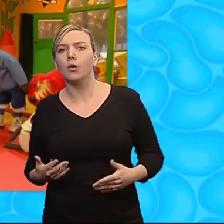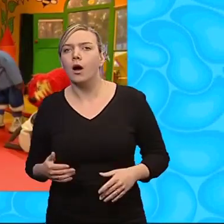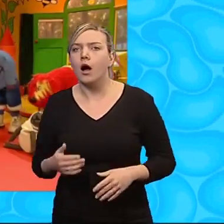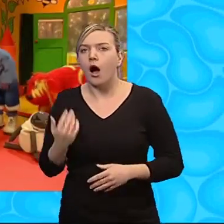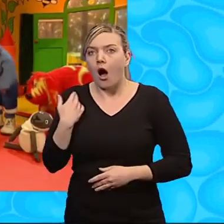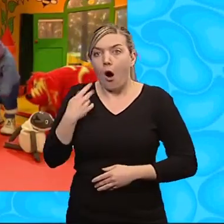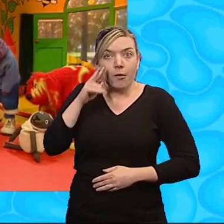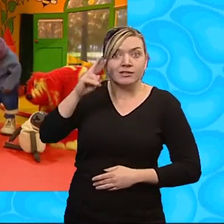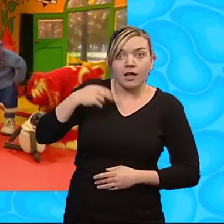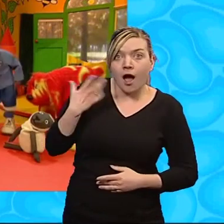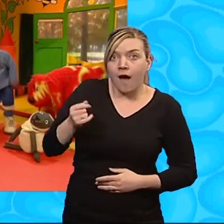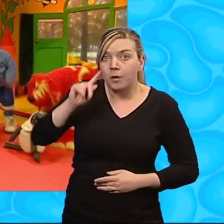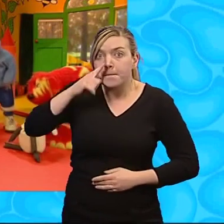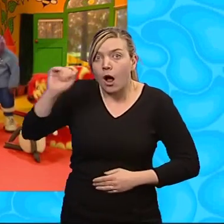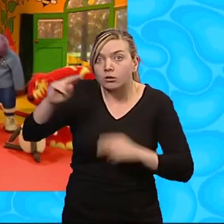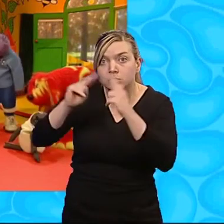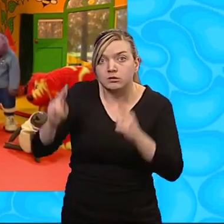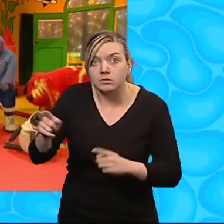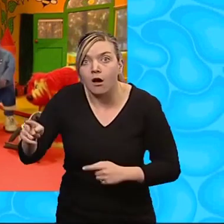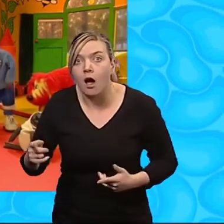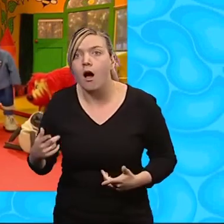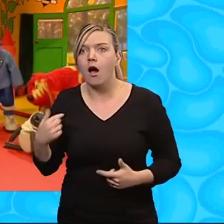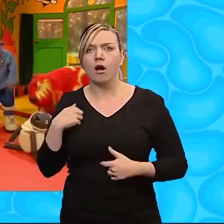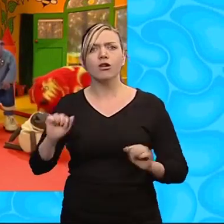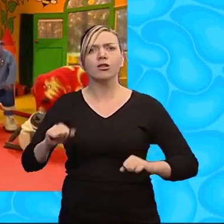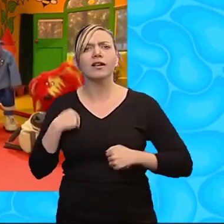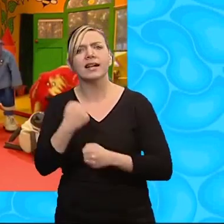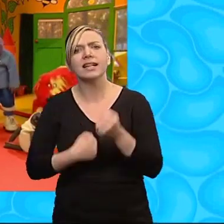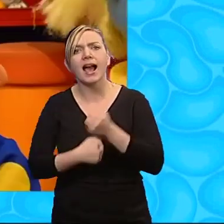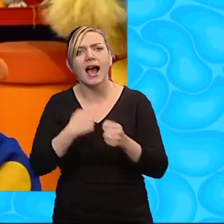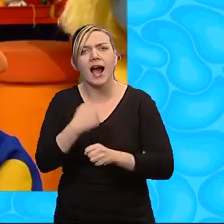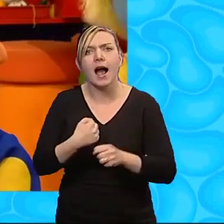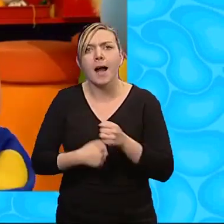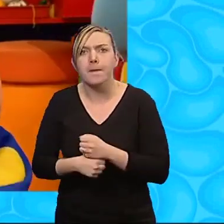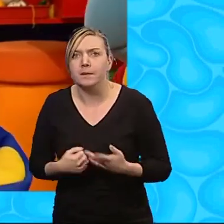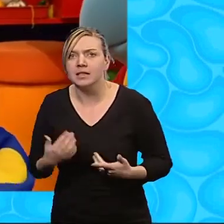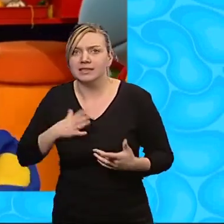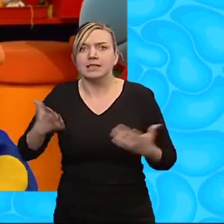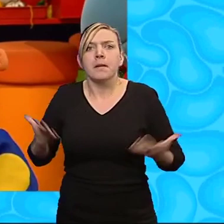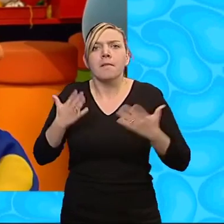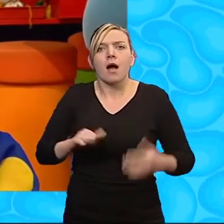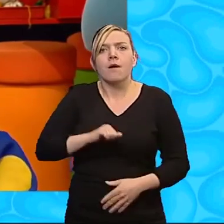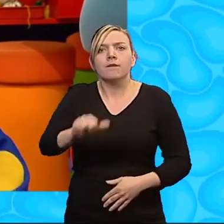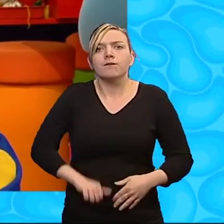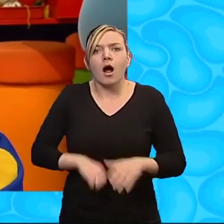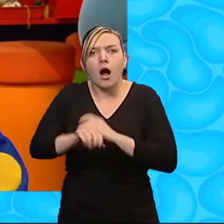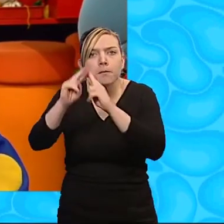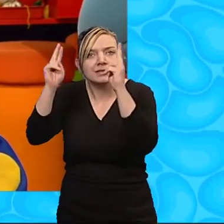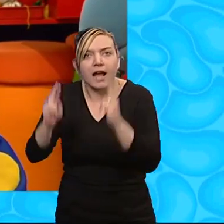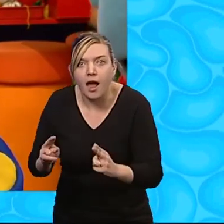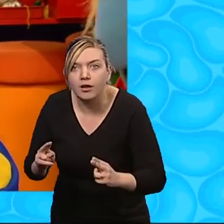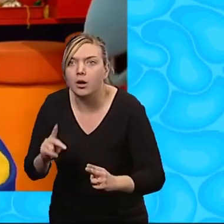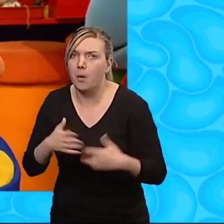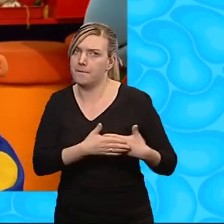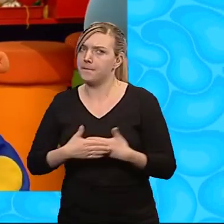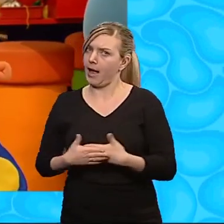outside to see if I've got a mouse in my house! But we haven't had the party games yet! No! Hey, come on! Let's play The Farmers in His Den! Oh,